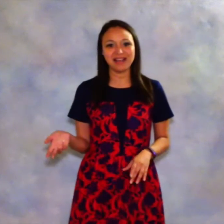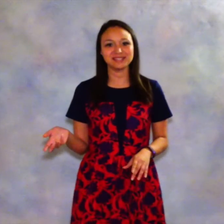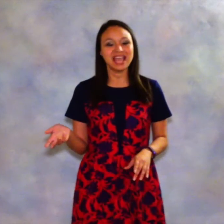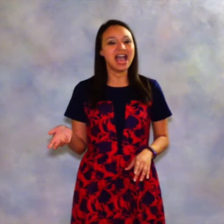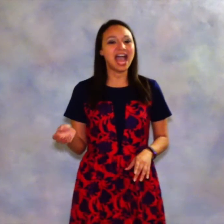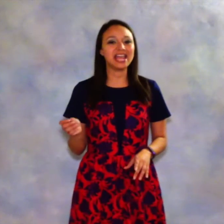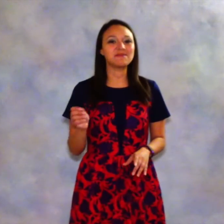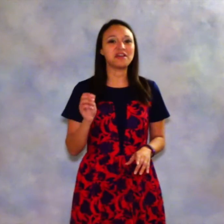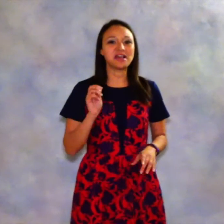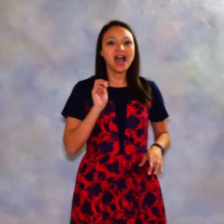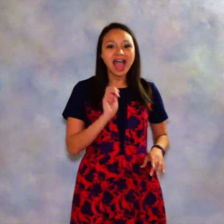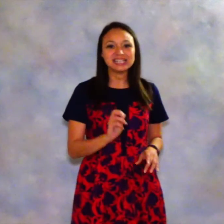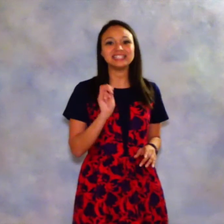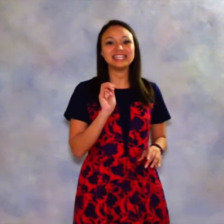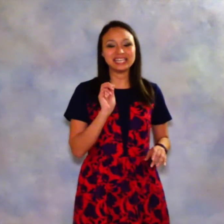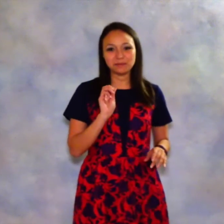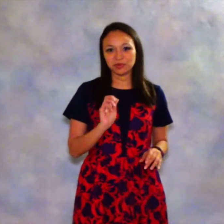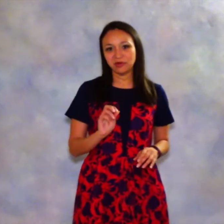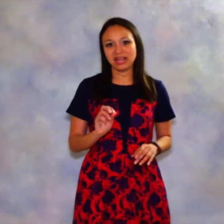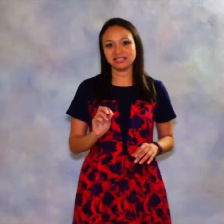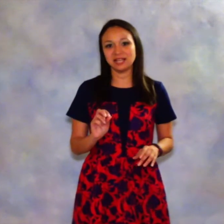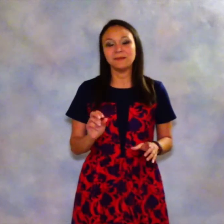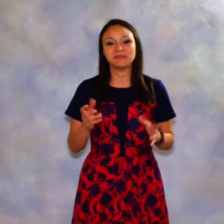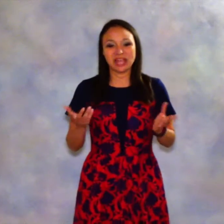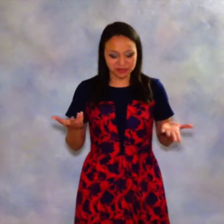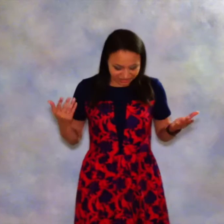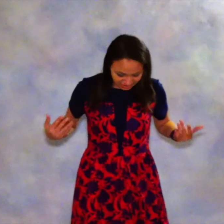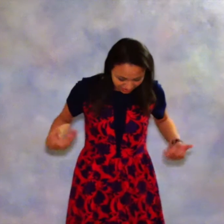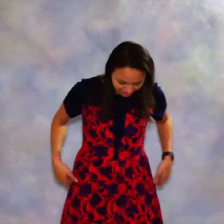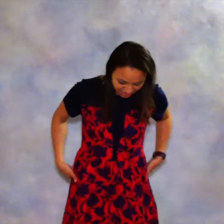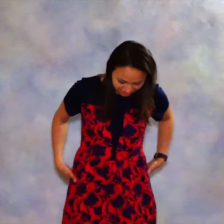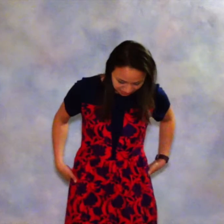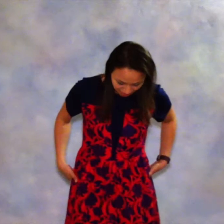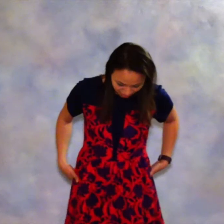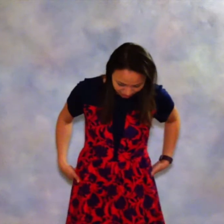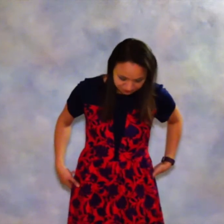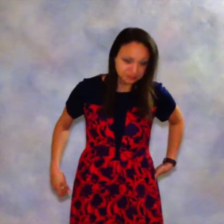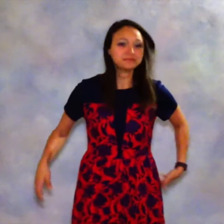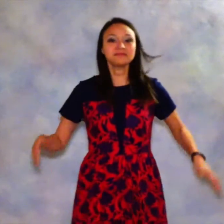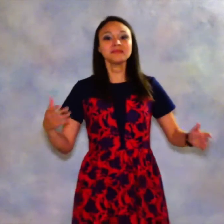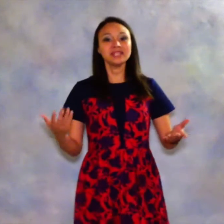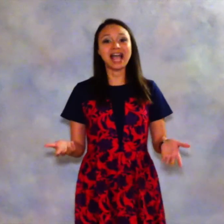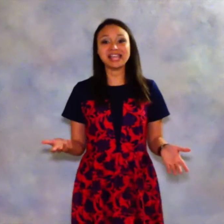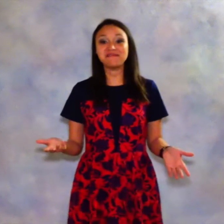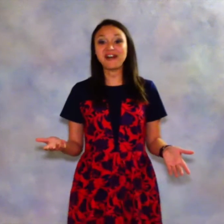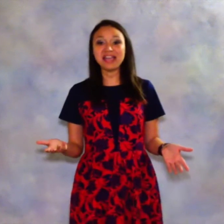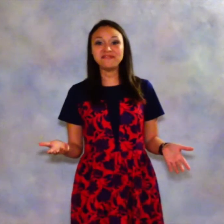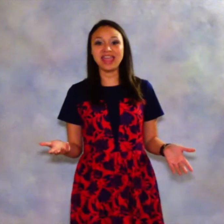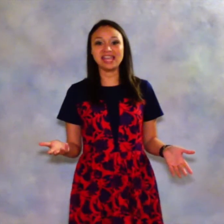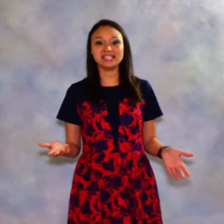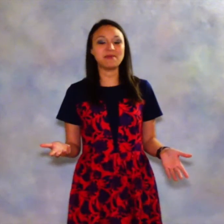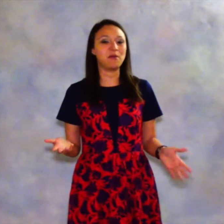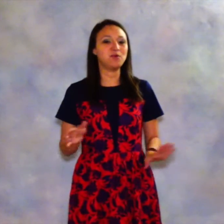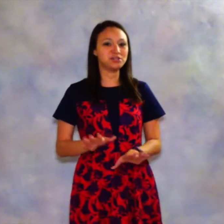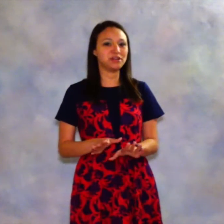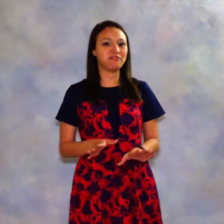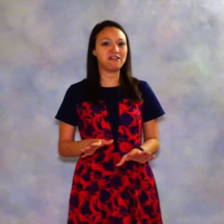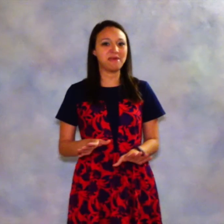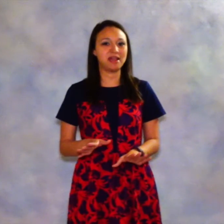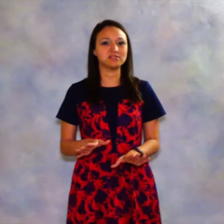out. I am highly impressed. Now this is a size small. I am 5'8", about 125 pounds.